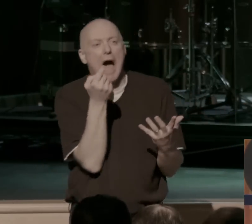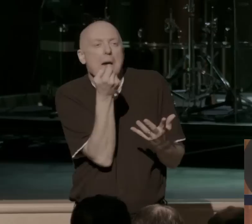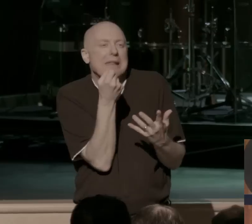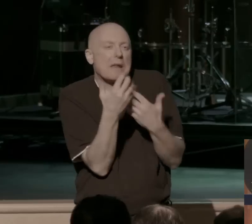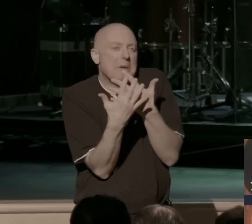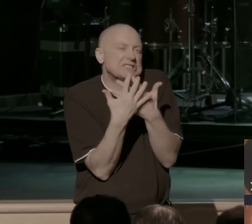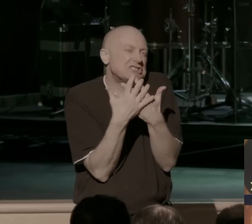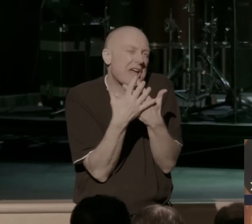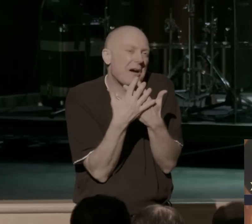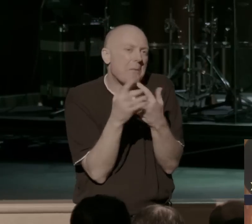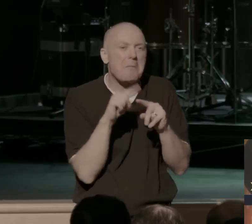but it's not too bad.